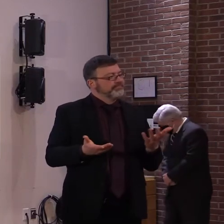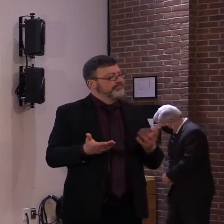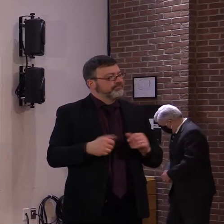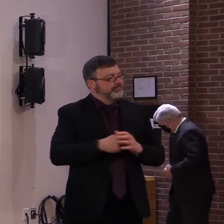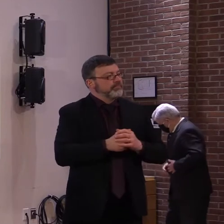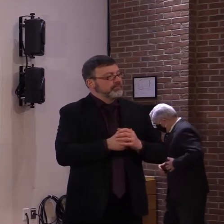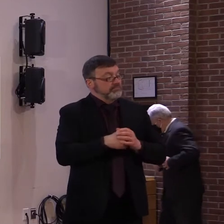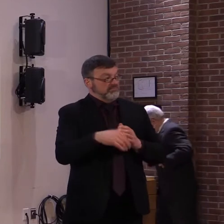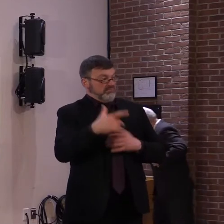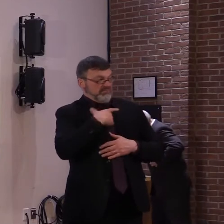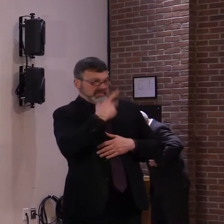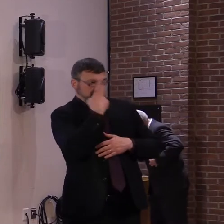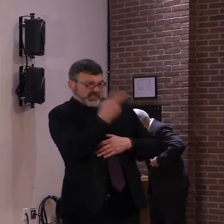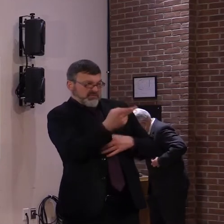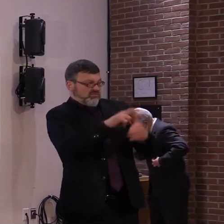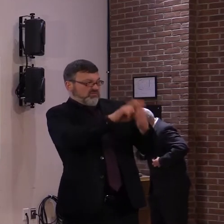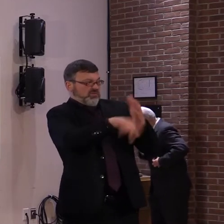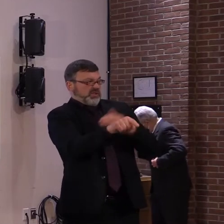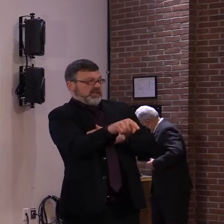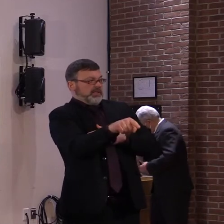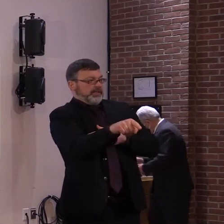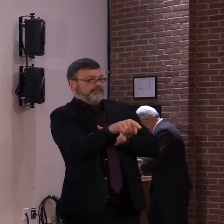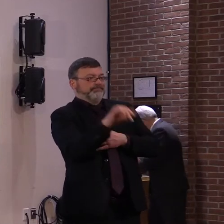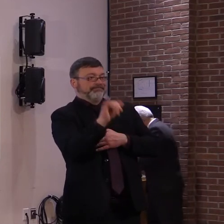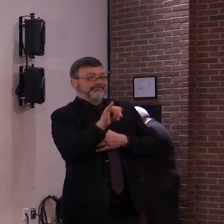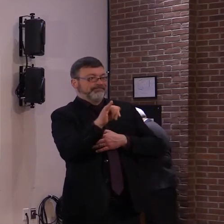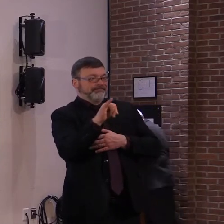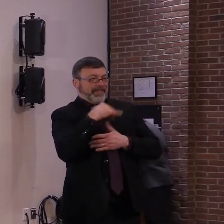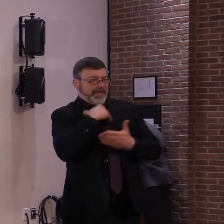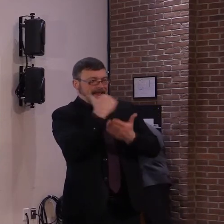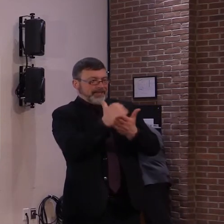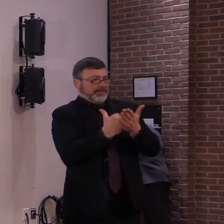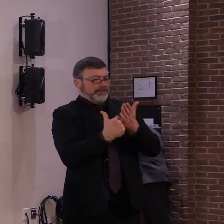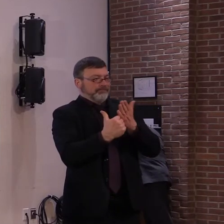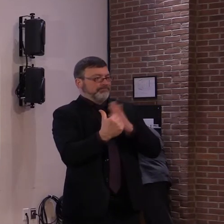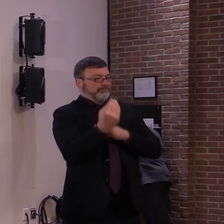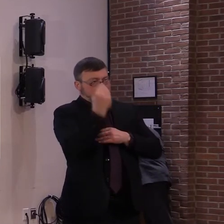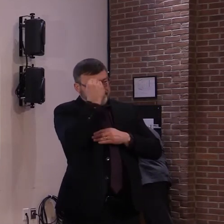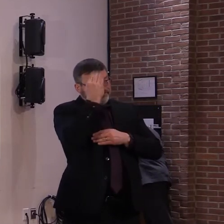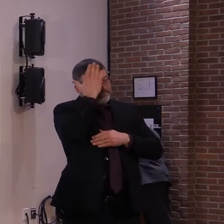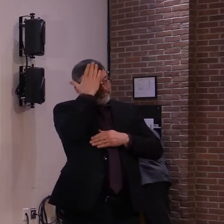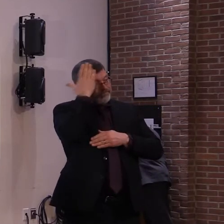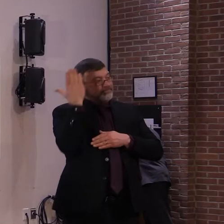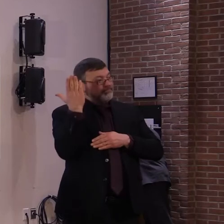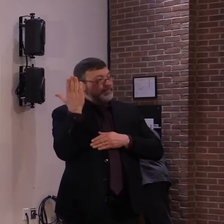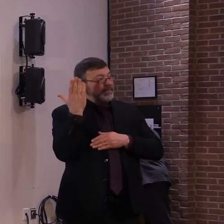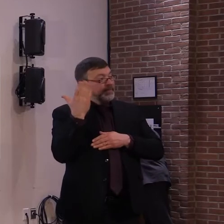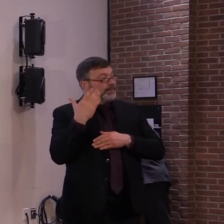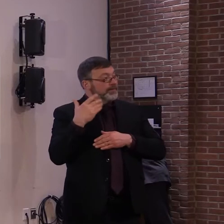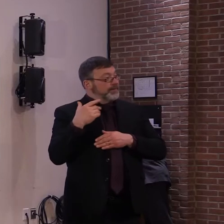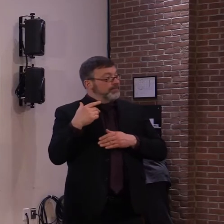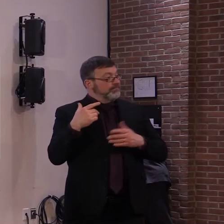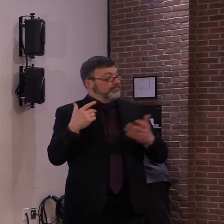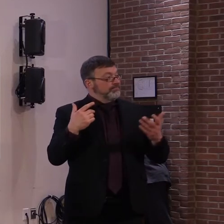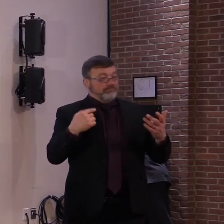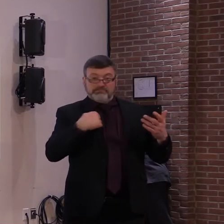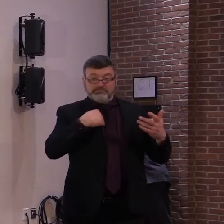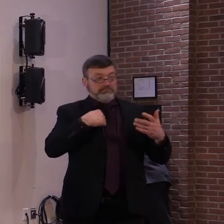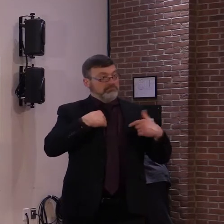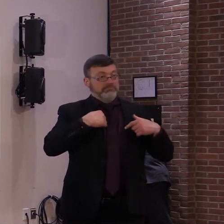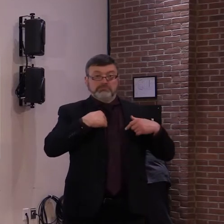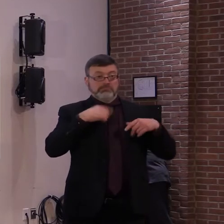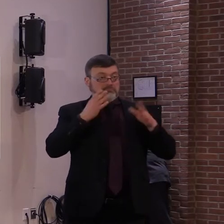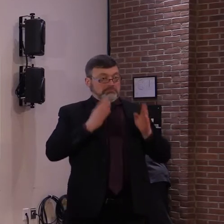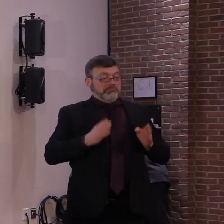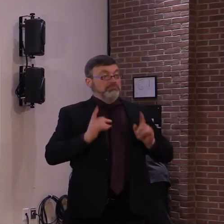simply by a number of people who are asymptomatic but potentially infectious being present